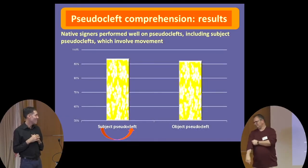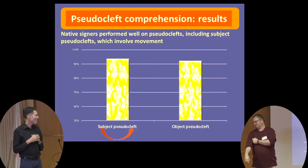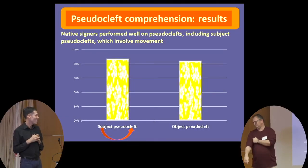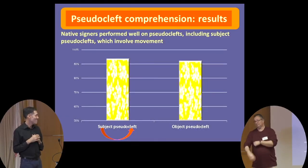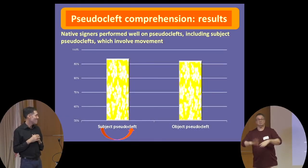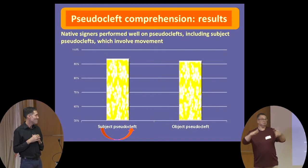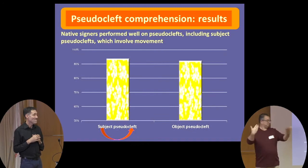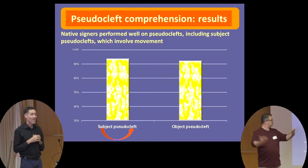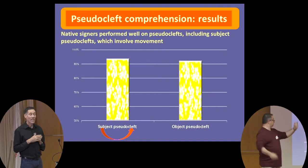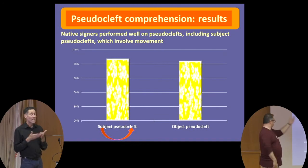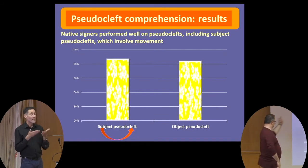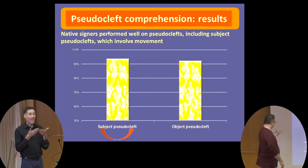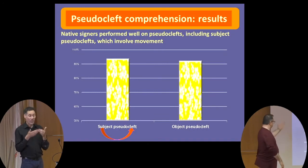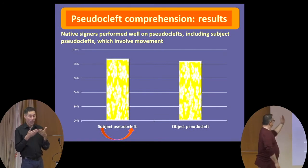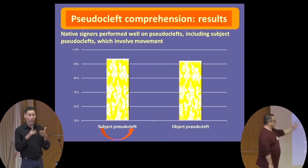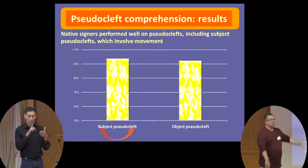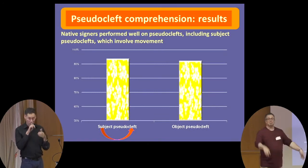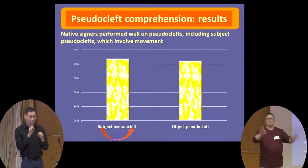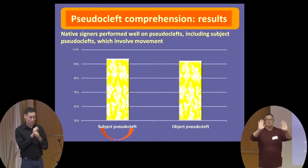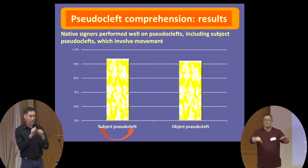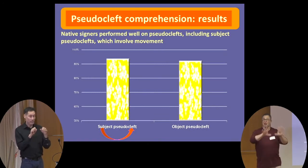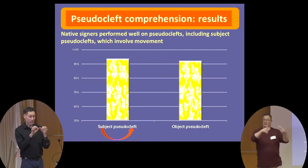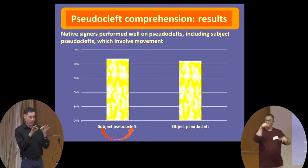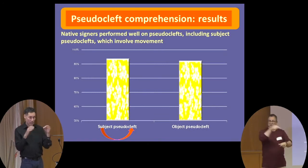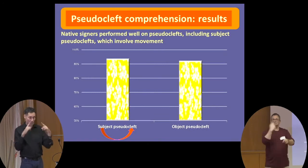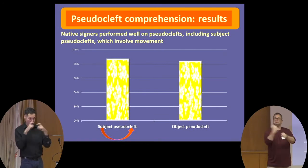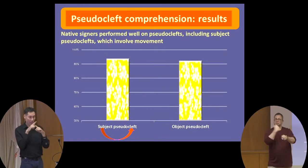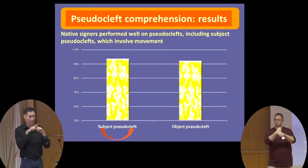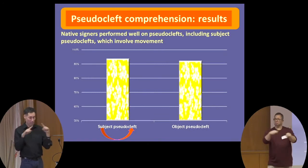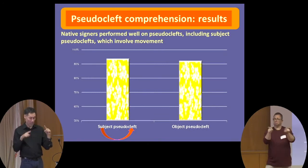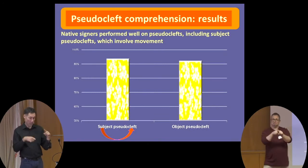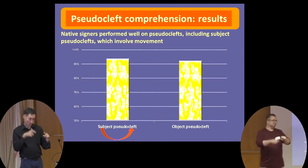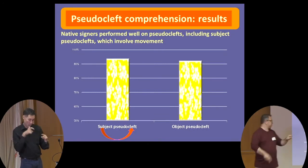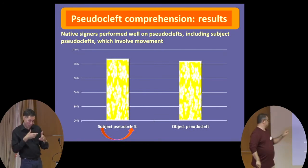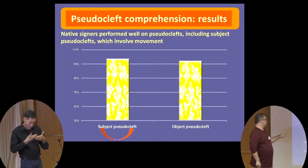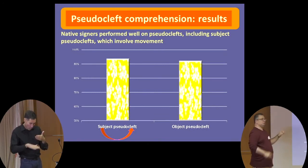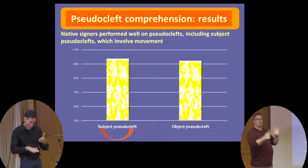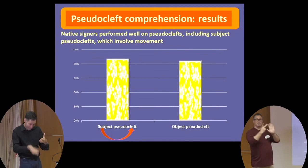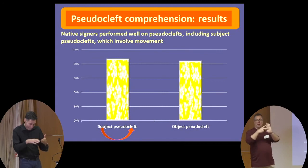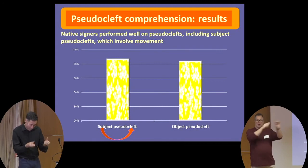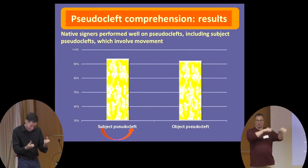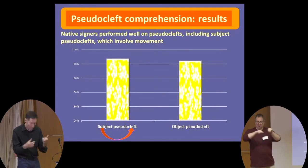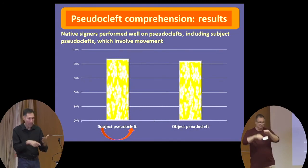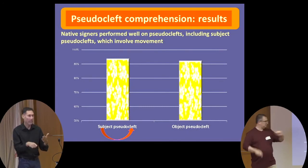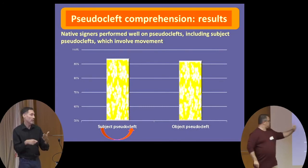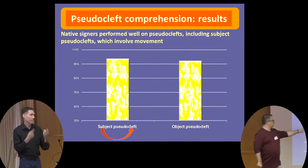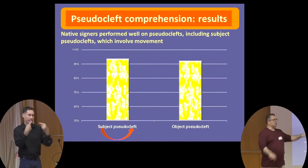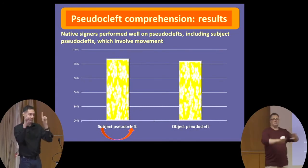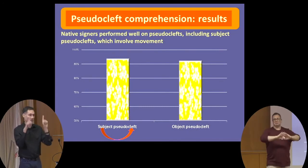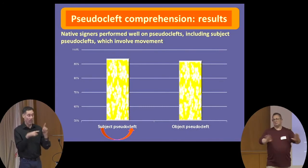Even though these are complex sentences, signers from birth succeed. They understand both the structures with movement and the